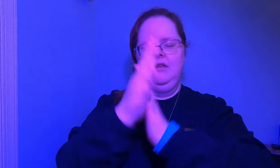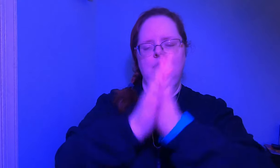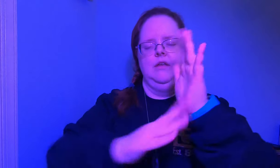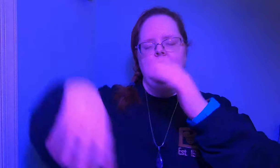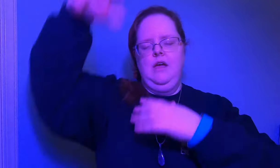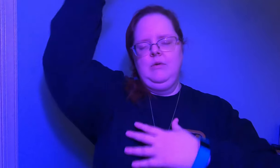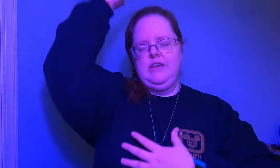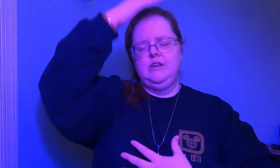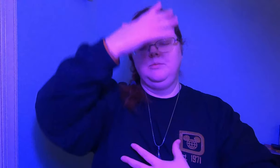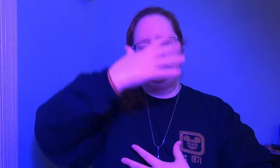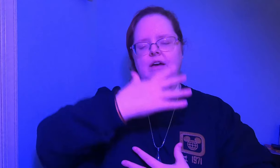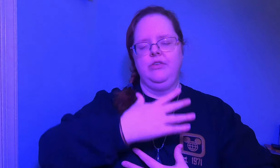and with each breath